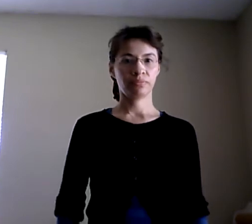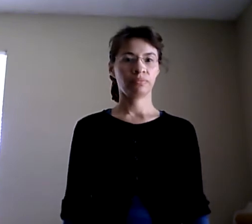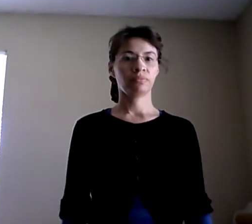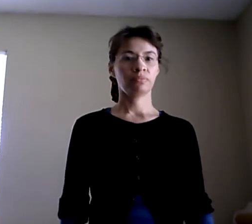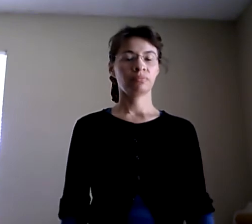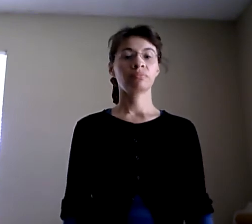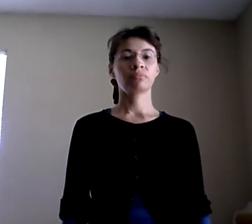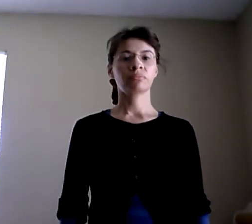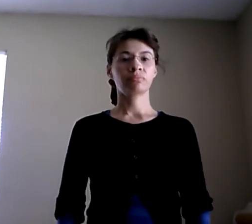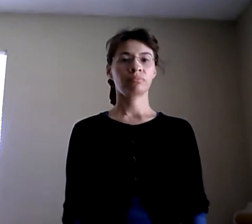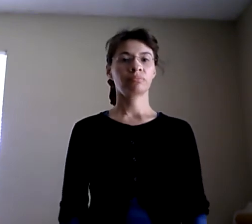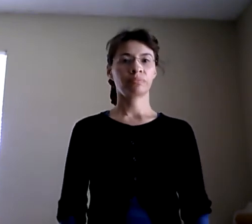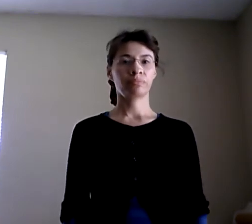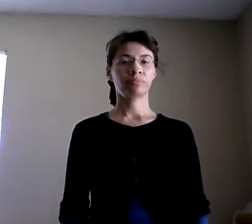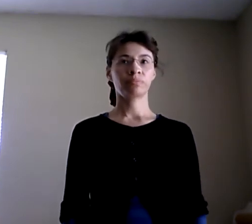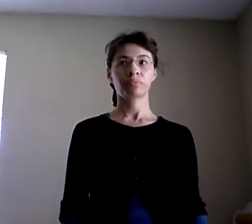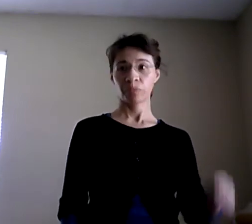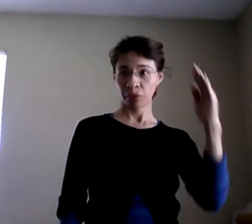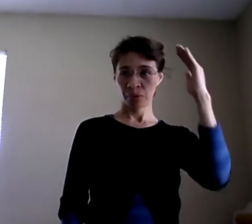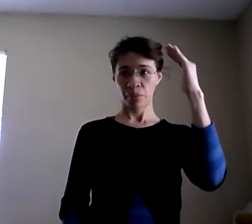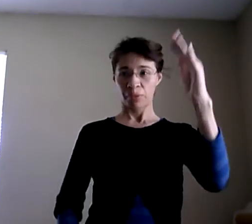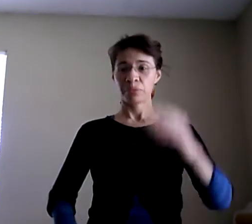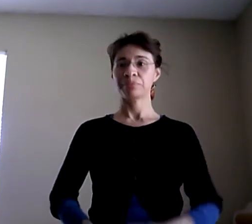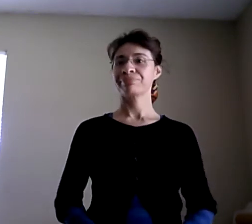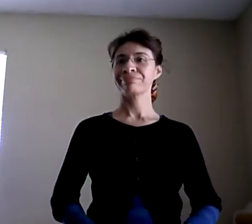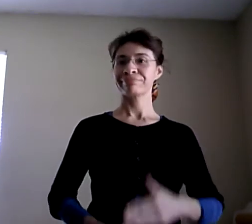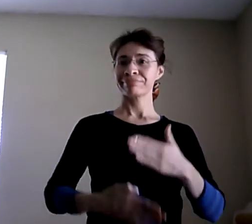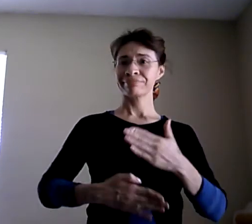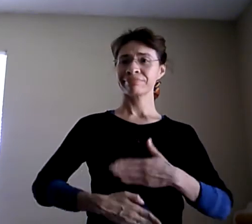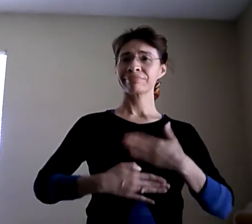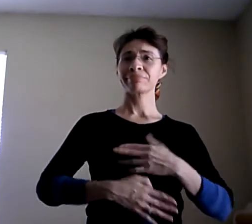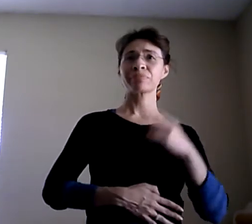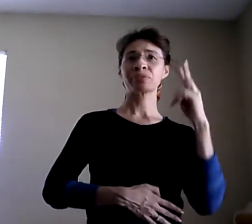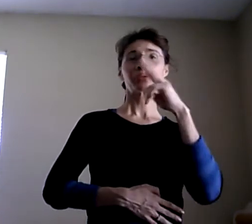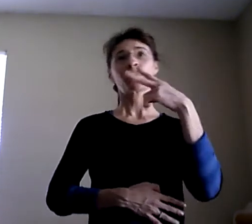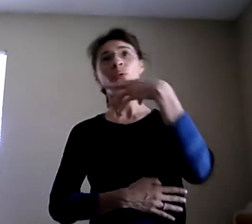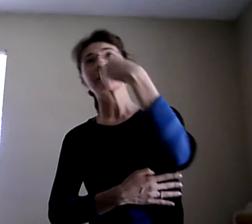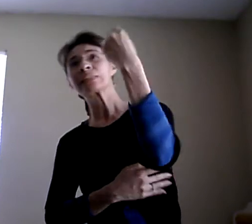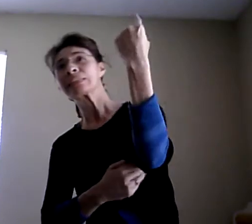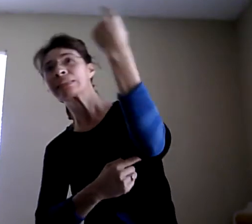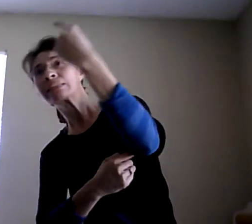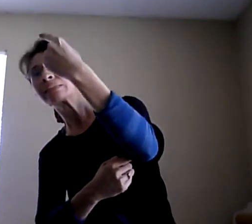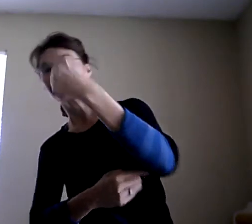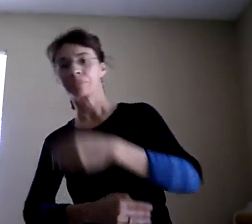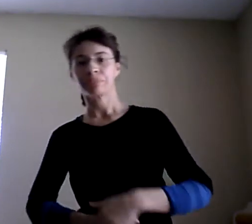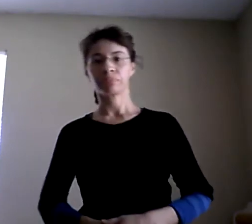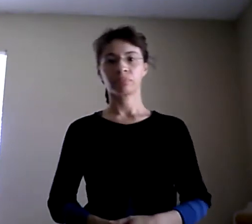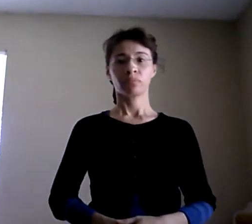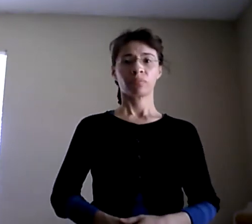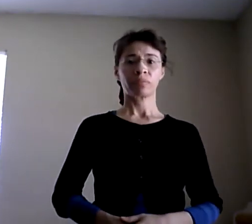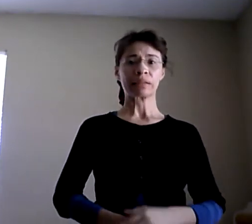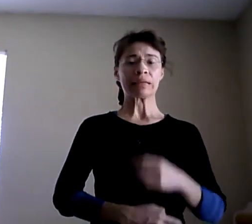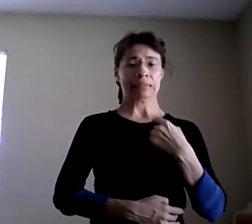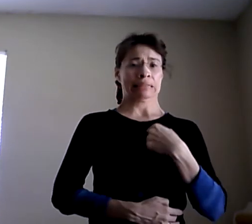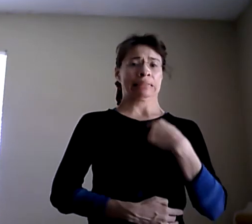Hi, Mike. I'm so, so glad I found you outside today. I just found out our new grandbaby, who is a girl,